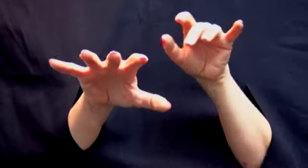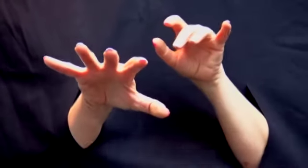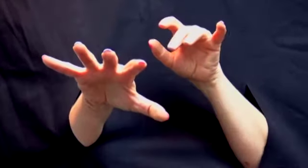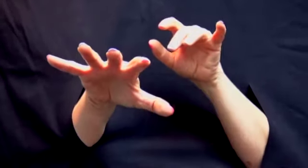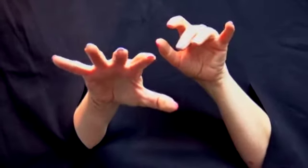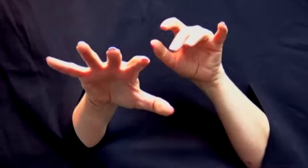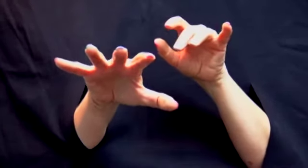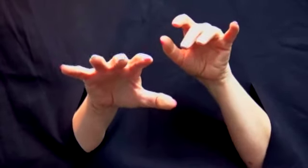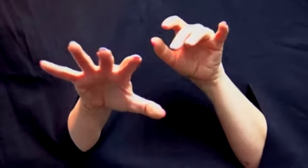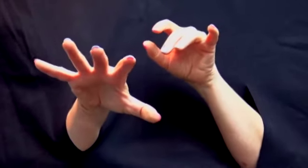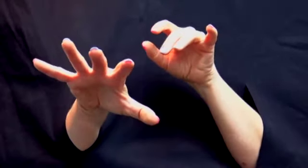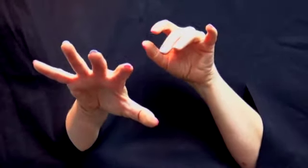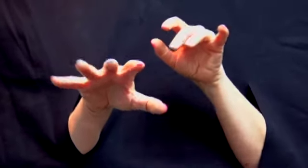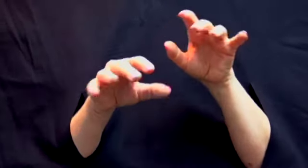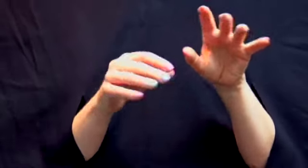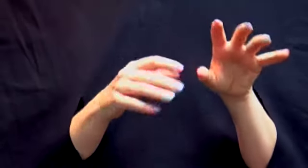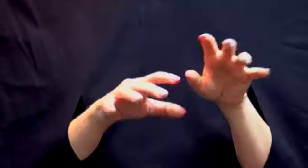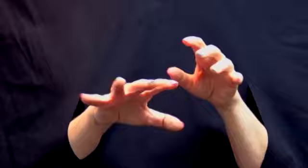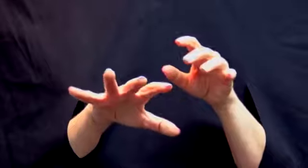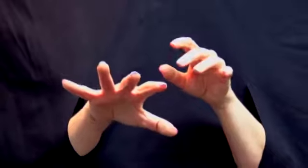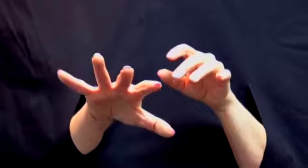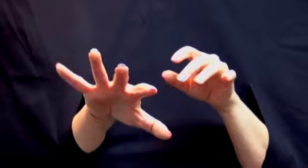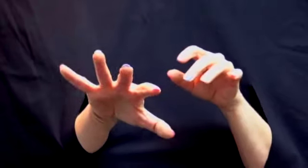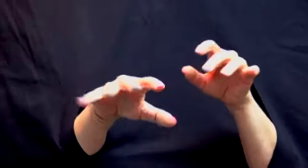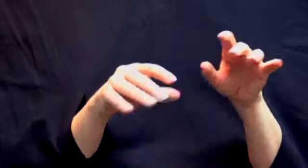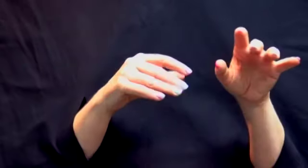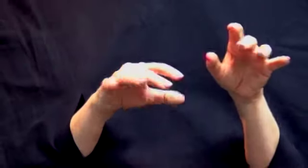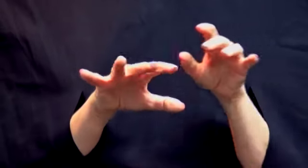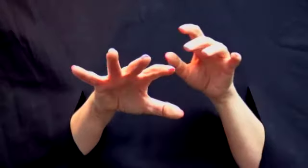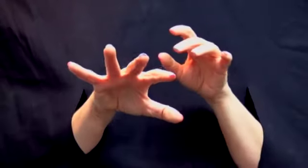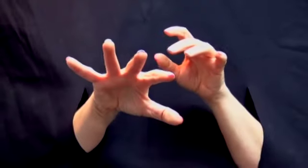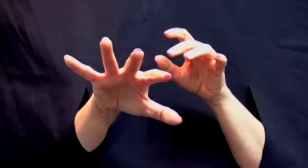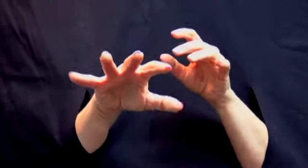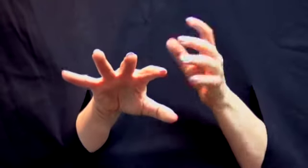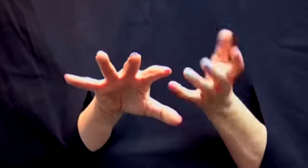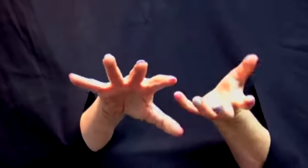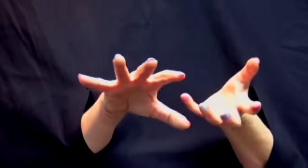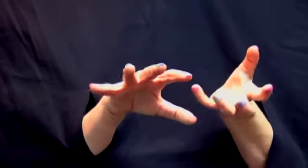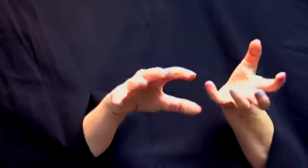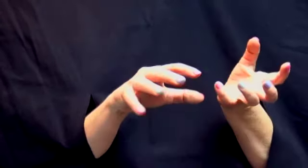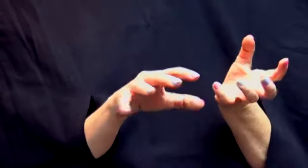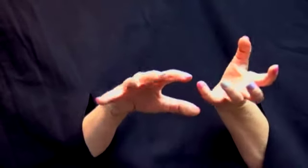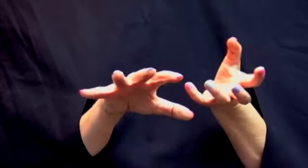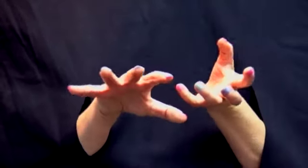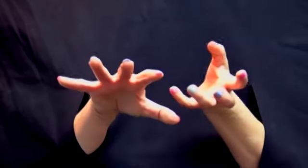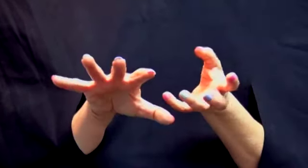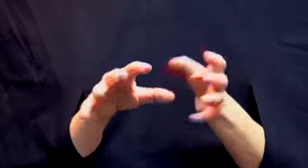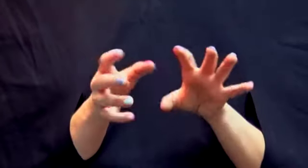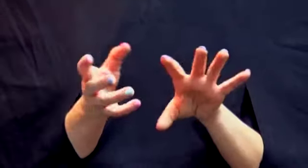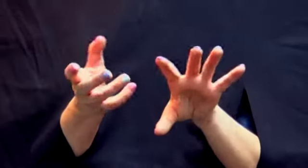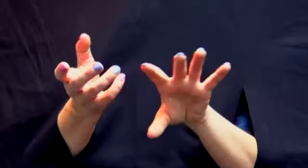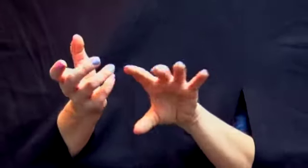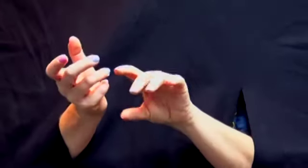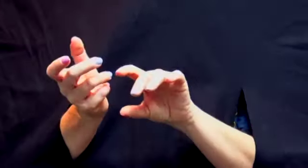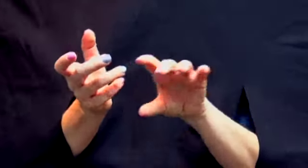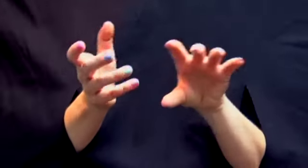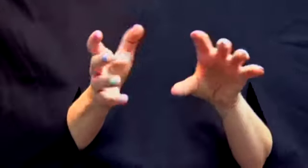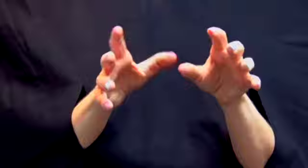into your hard drive. You know, you're upgrading it. You're doing those things. You're showing that success through